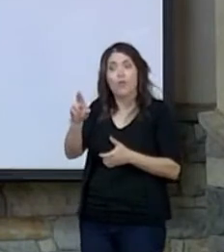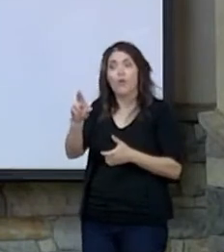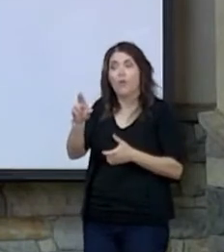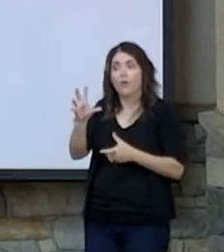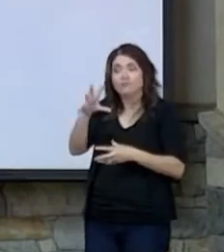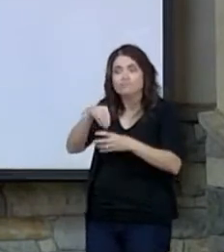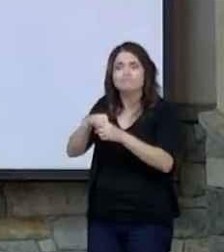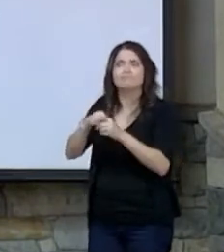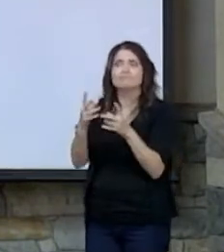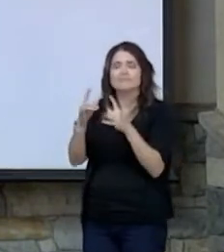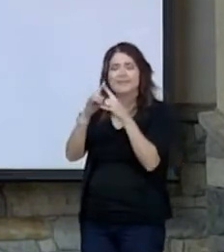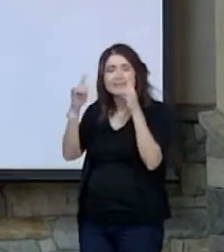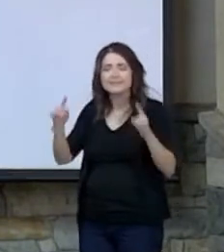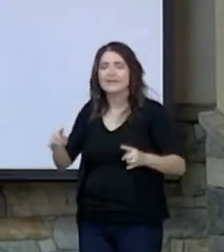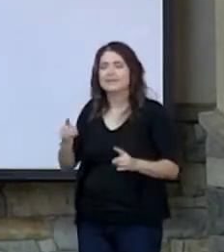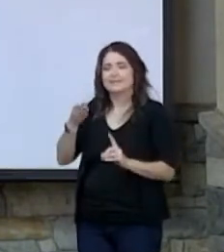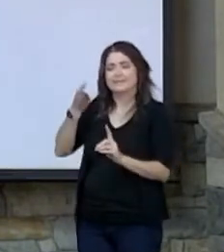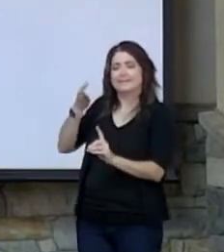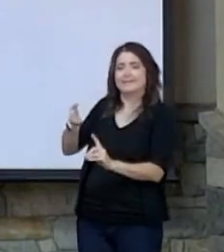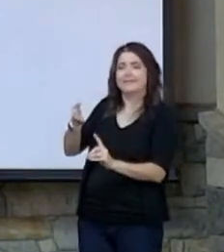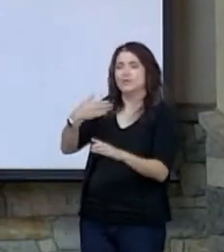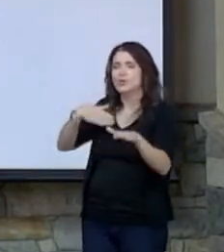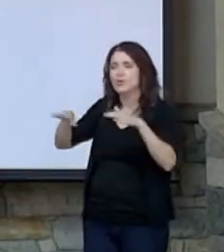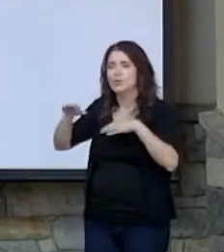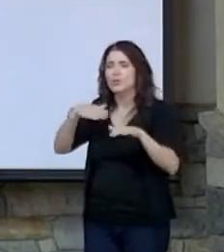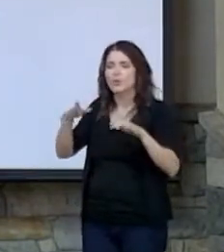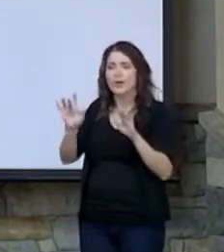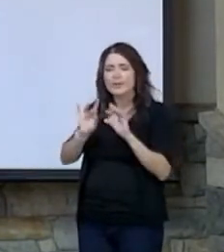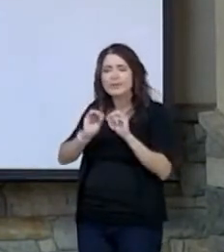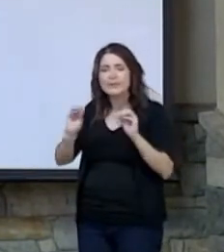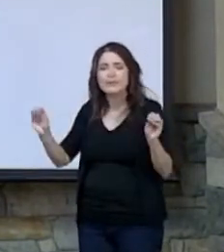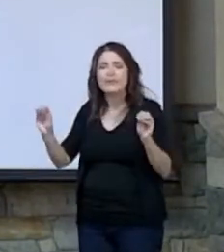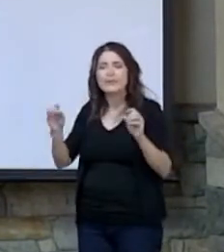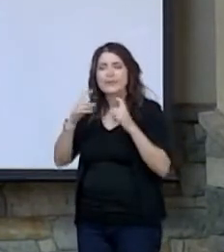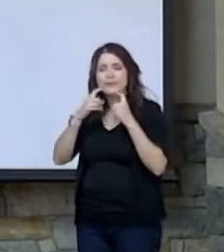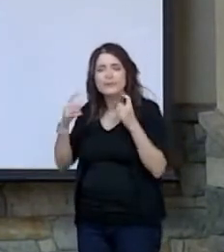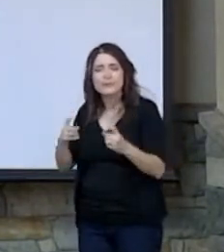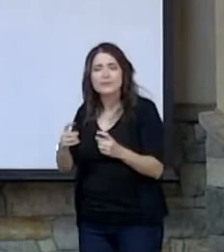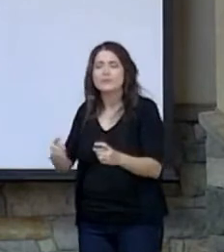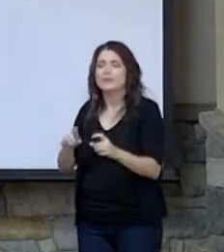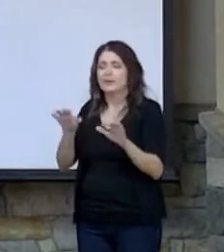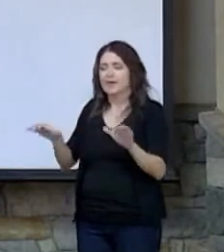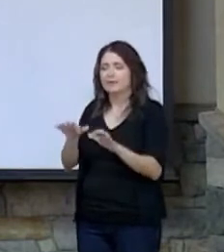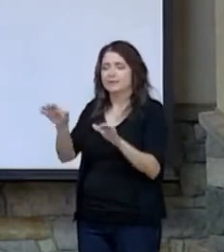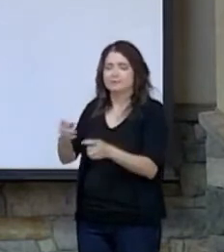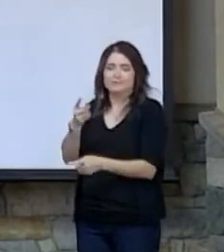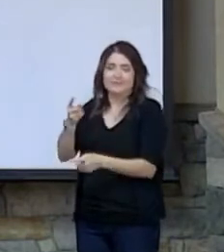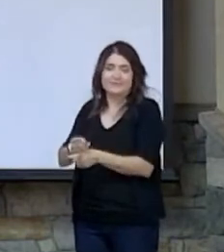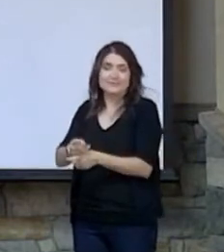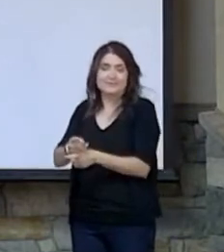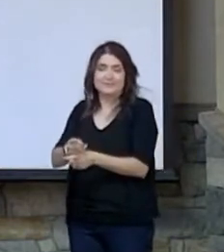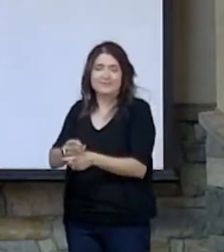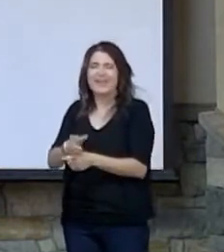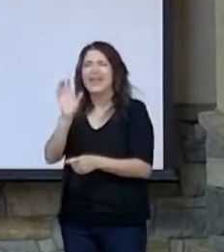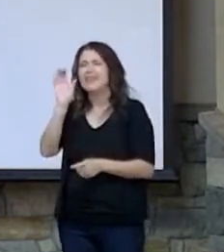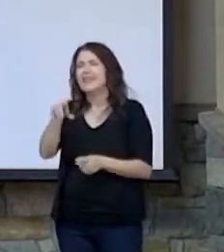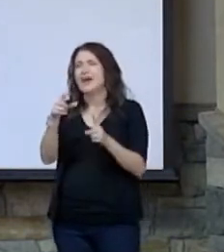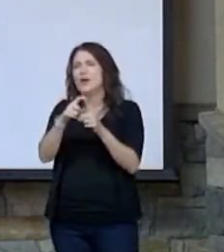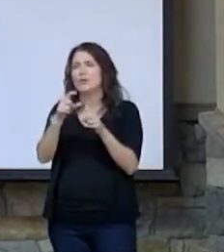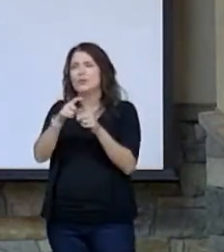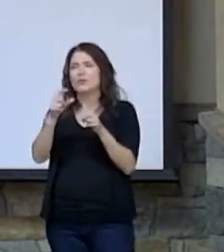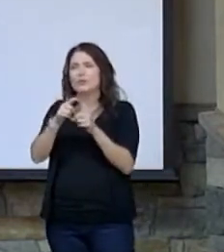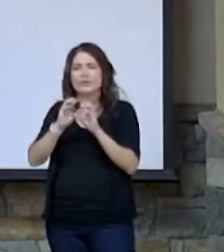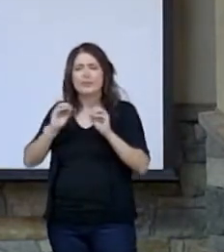He who walks blamelessly and does what is right. That word blamelessly.